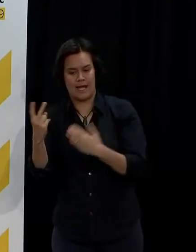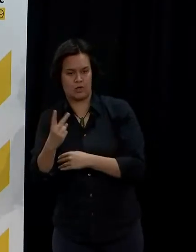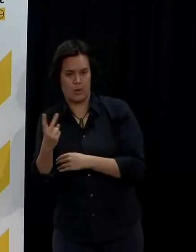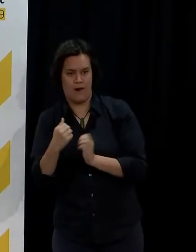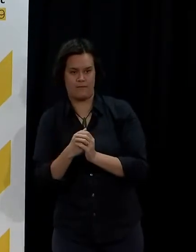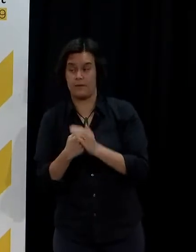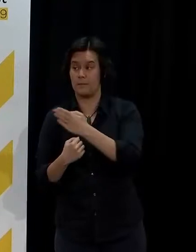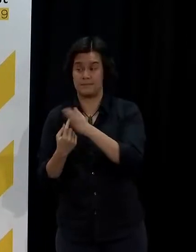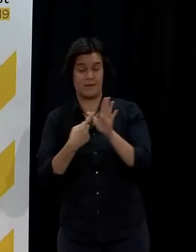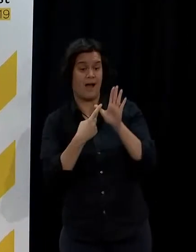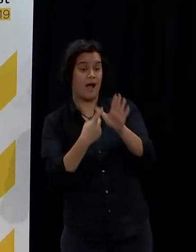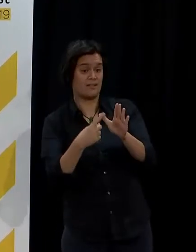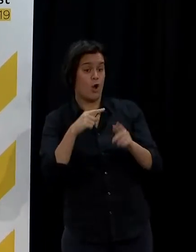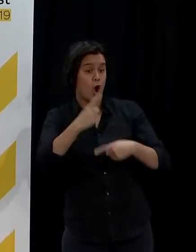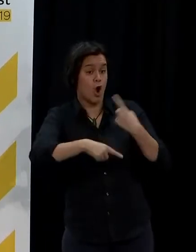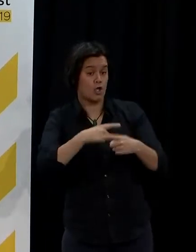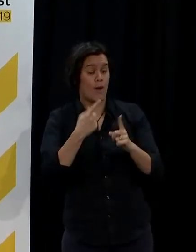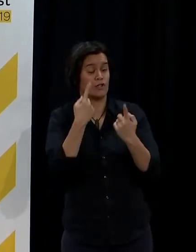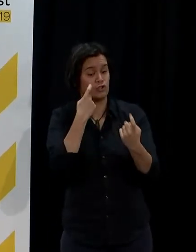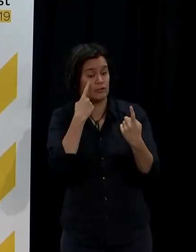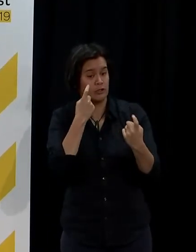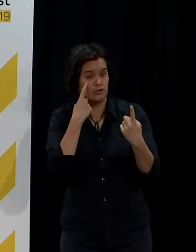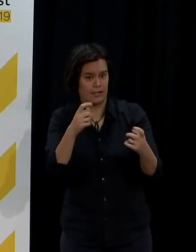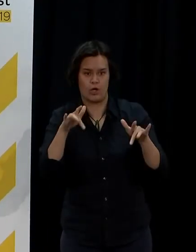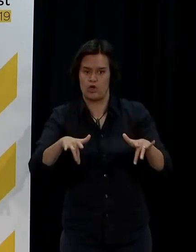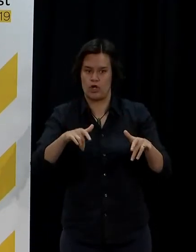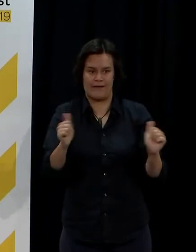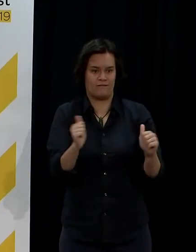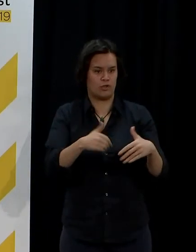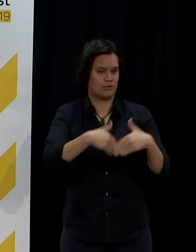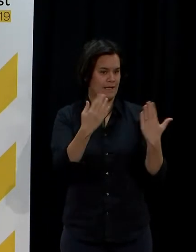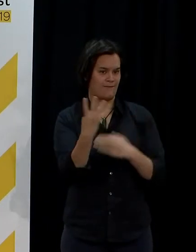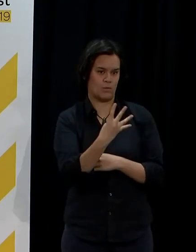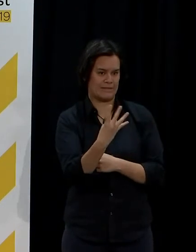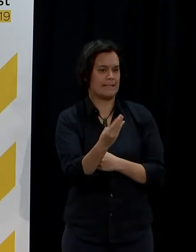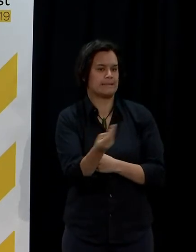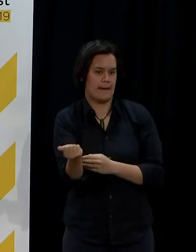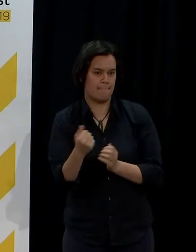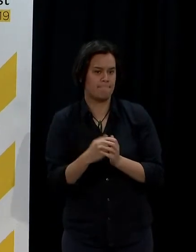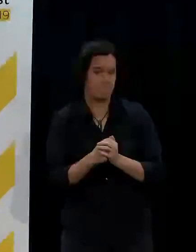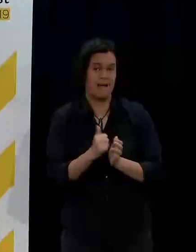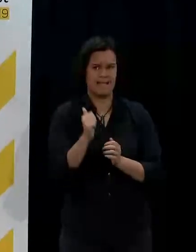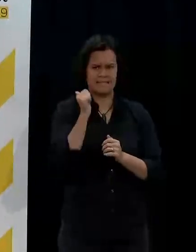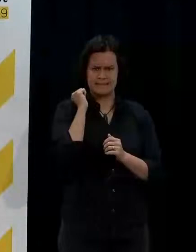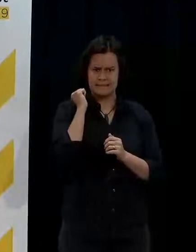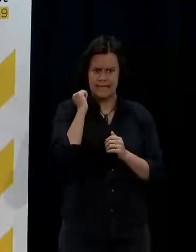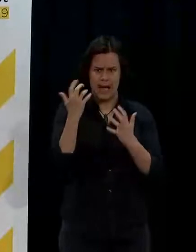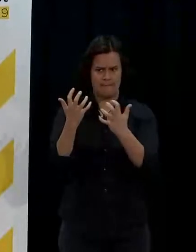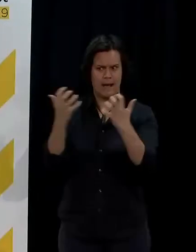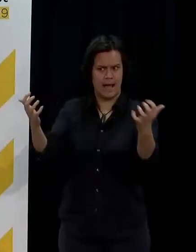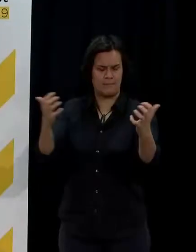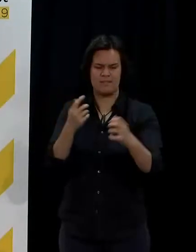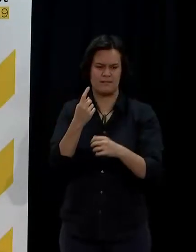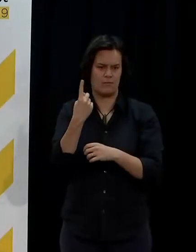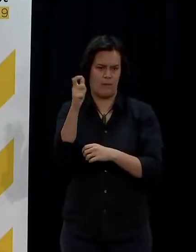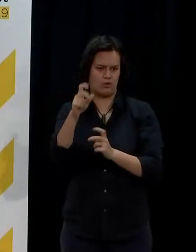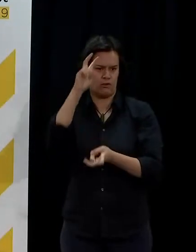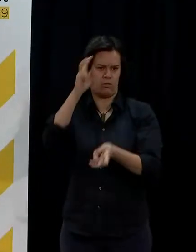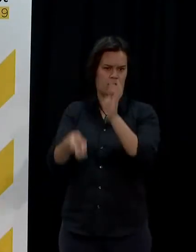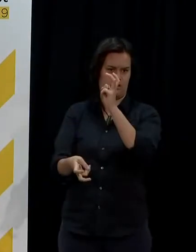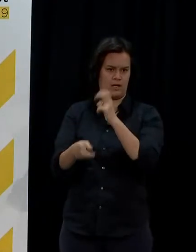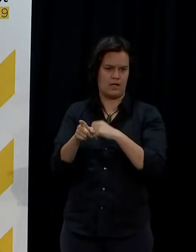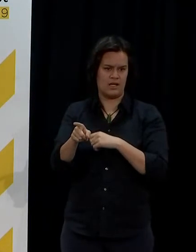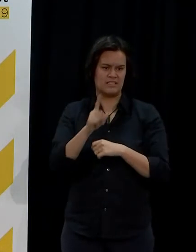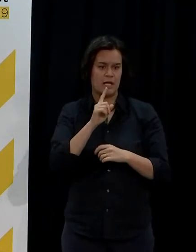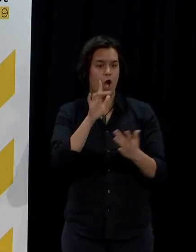all had... They all have ongoing checks to ensure they are. So there was a misconception yesterday in the house that somehow the contact tracers have